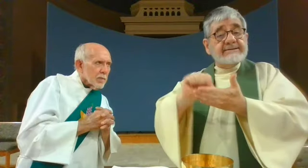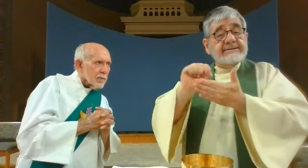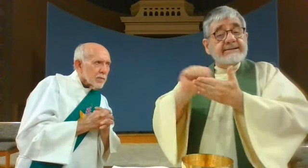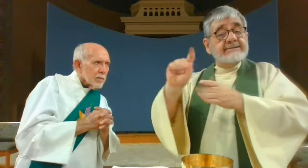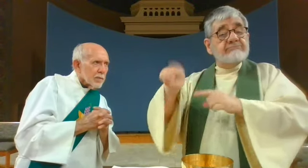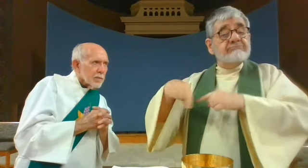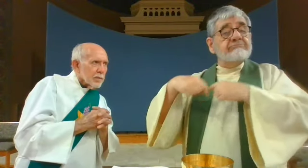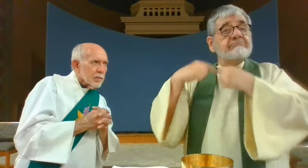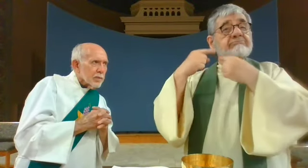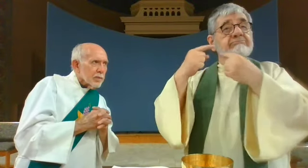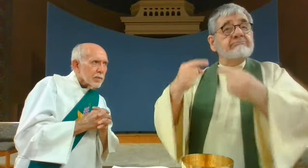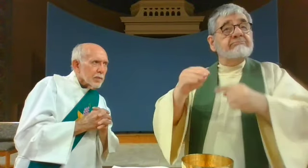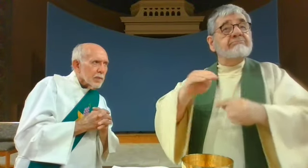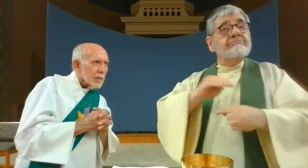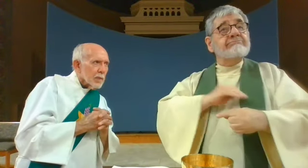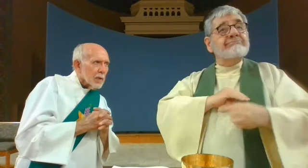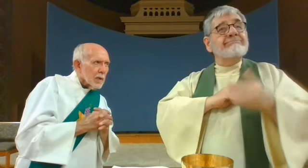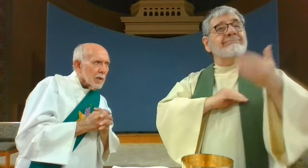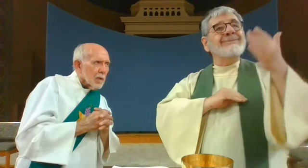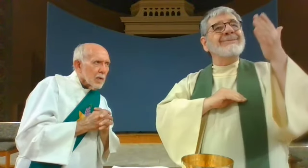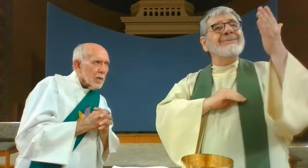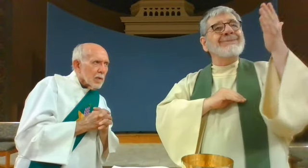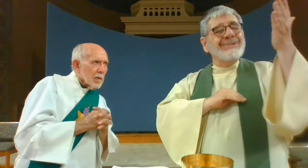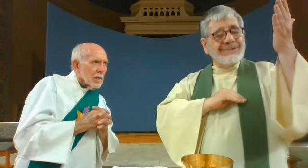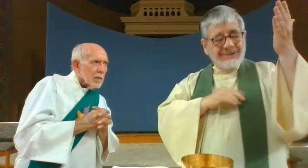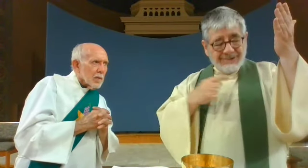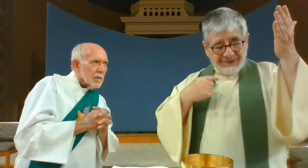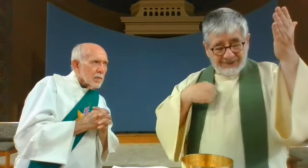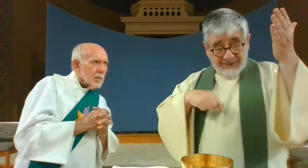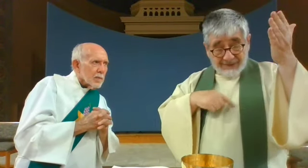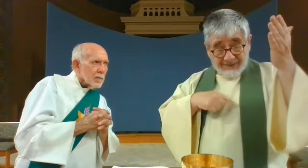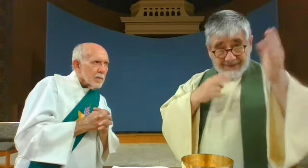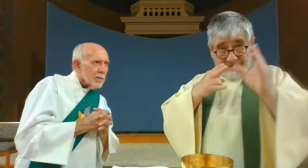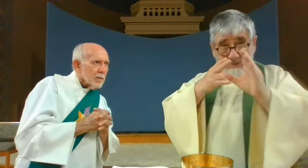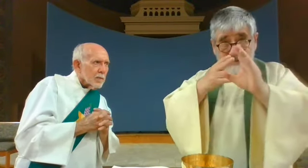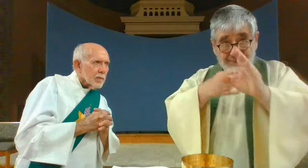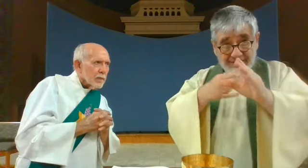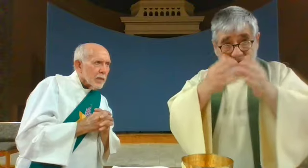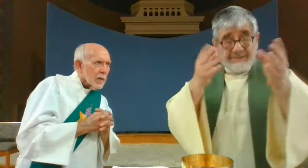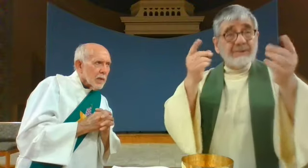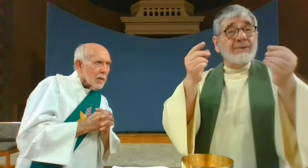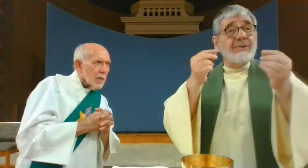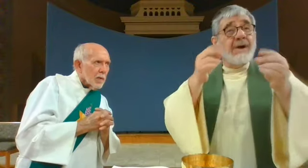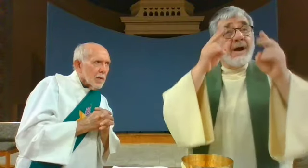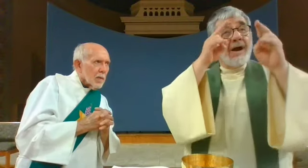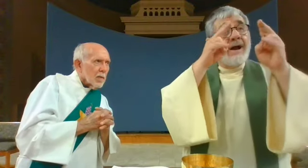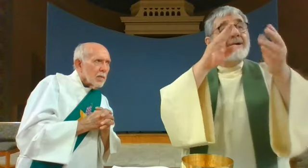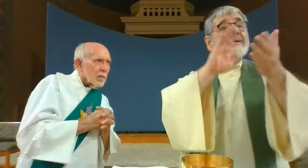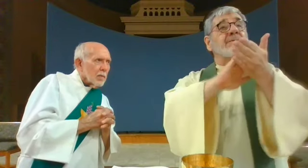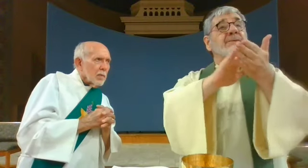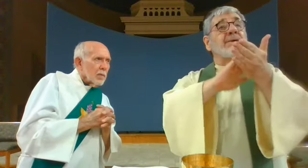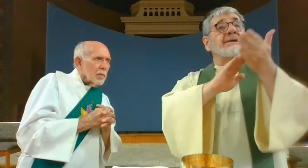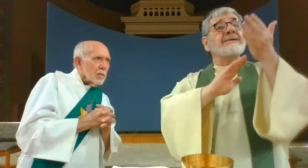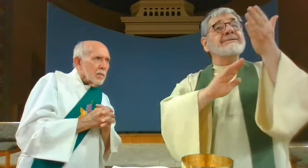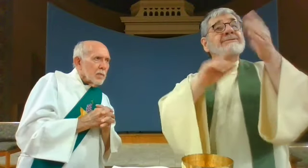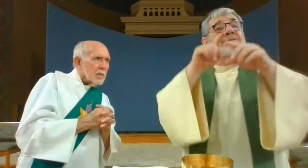that we may merit to be co-heirs to eternal life, and may praise and glorify you,